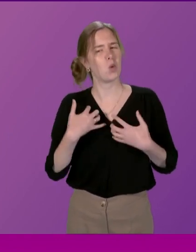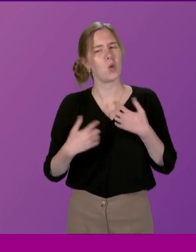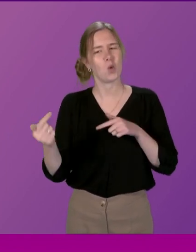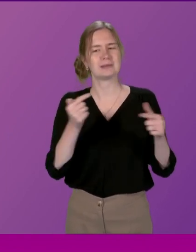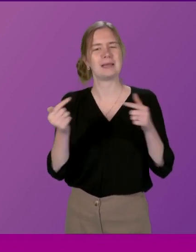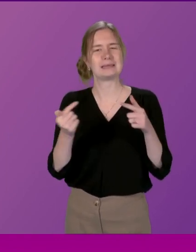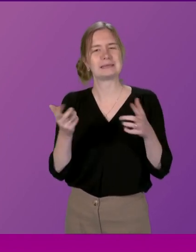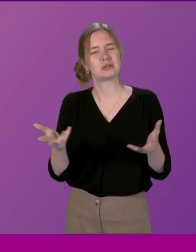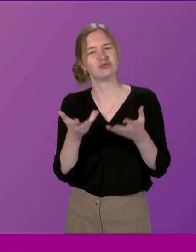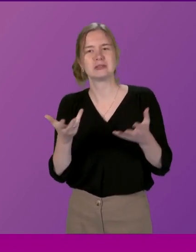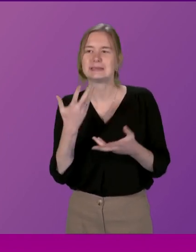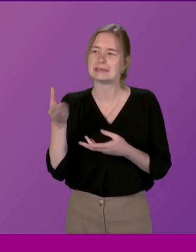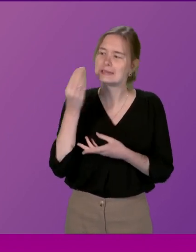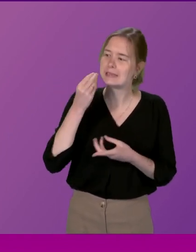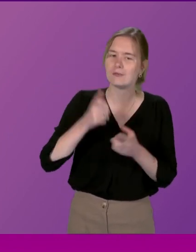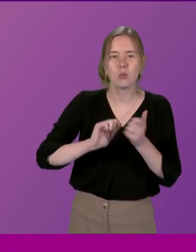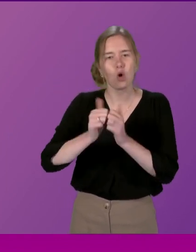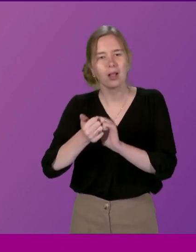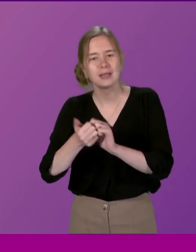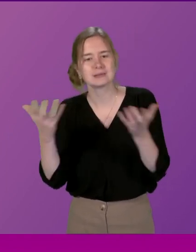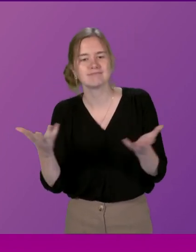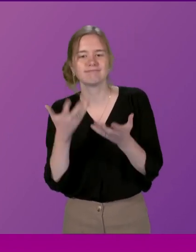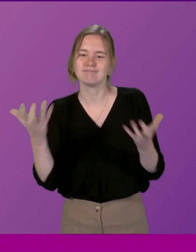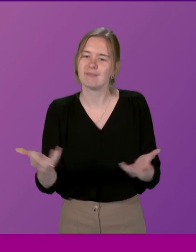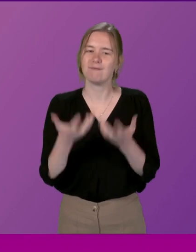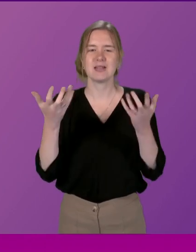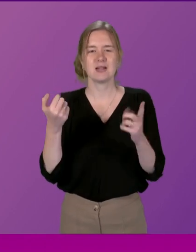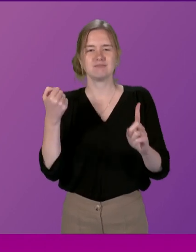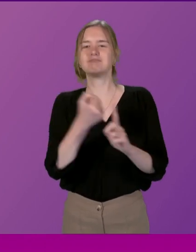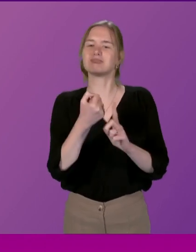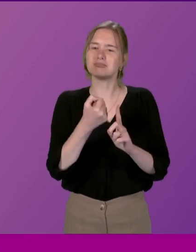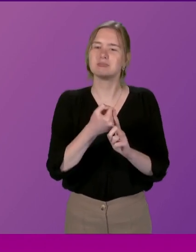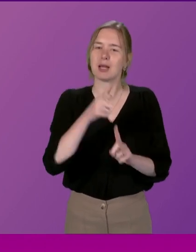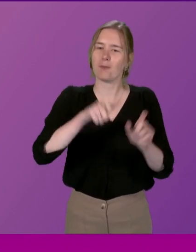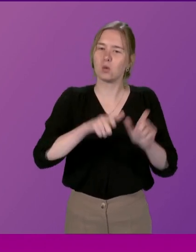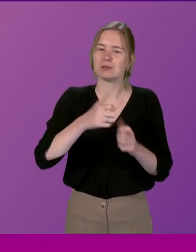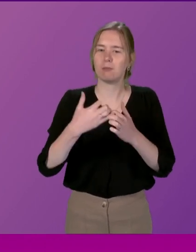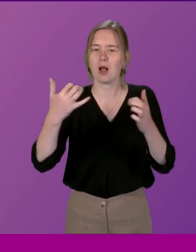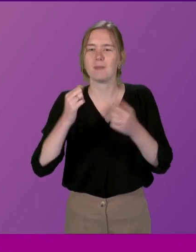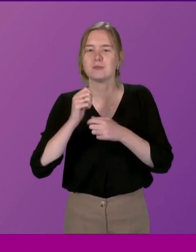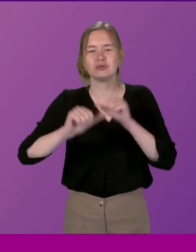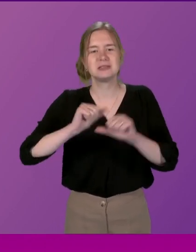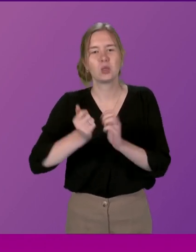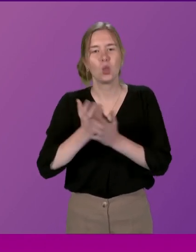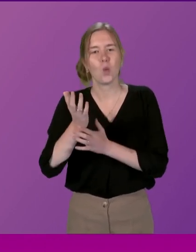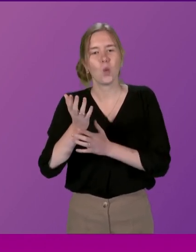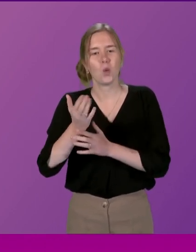encouraging to hear from colleagues across the chamber Emphasise the importance of making parliament's proceedings accessible to people from all walks of life Encouraging them